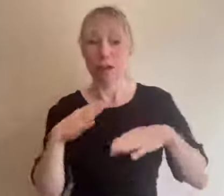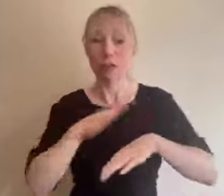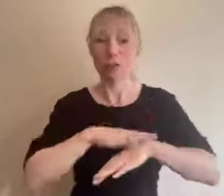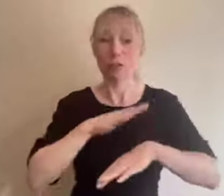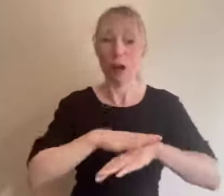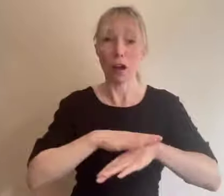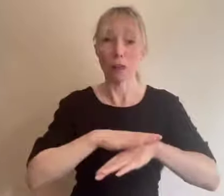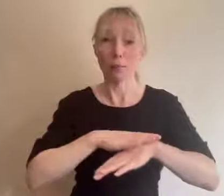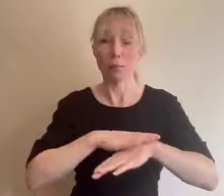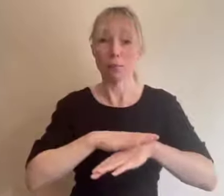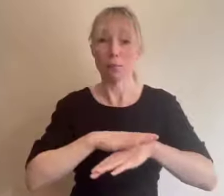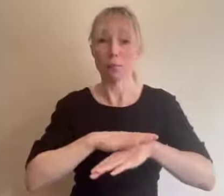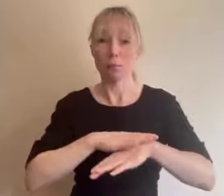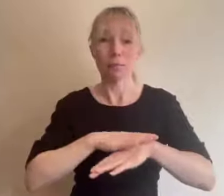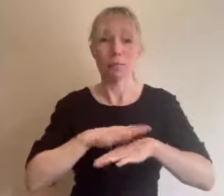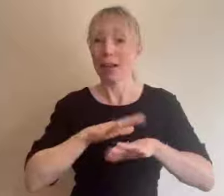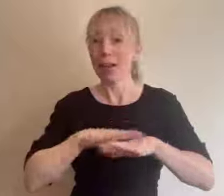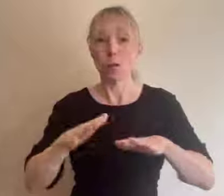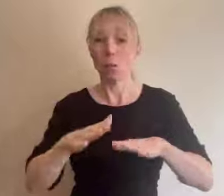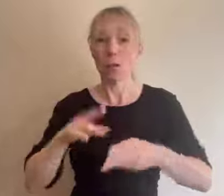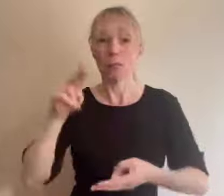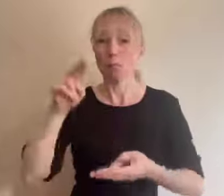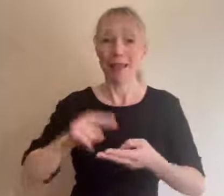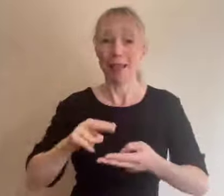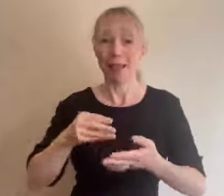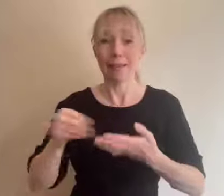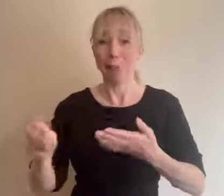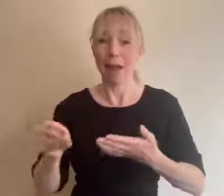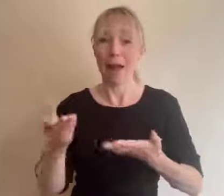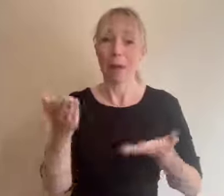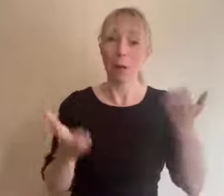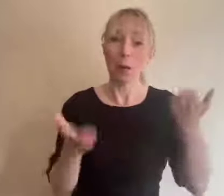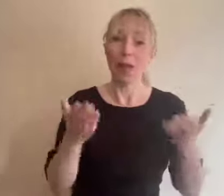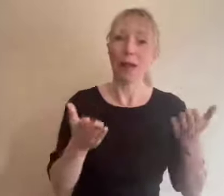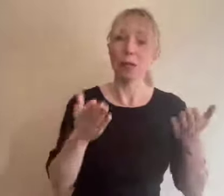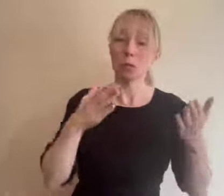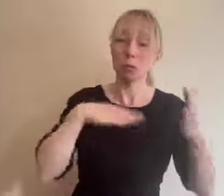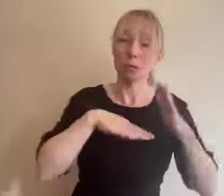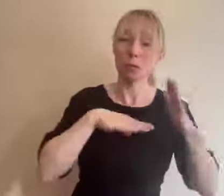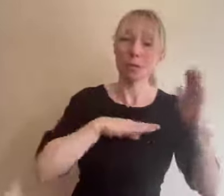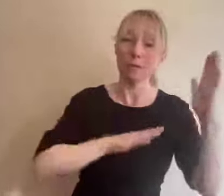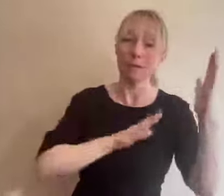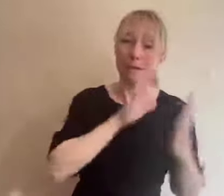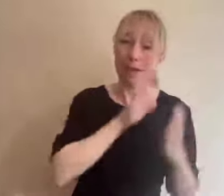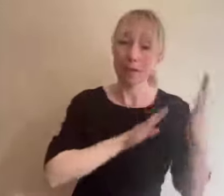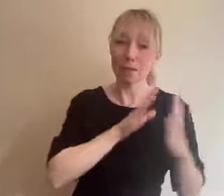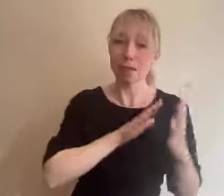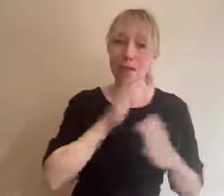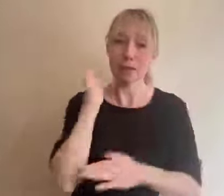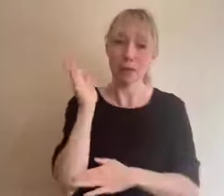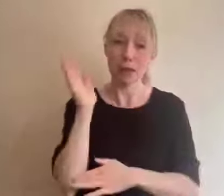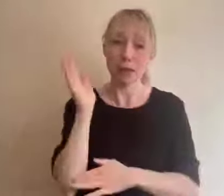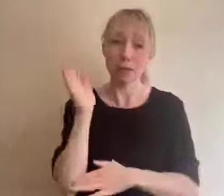and they shouldn't be underpaid compared to the in-person speakers hybrid events and access